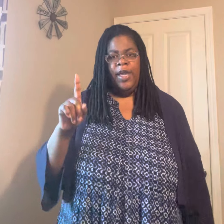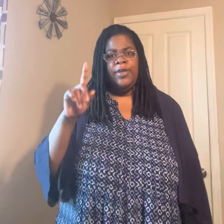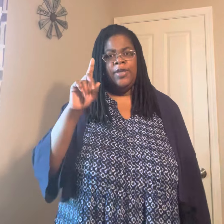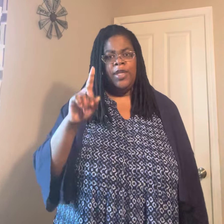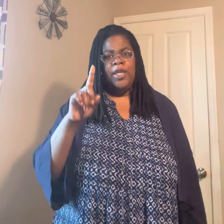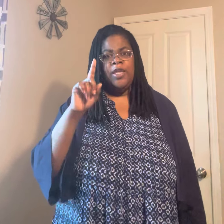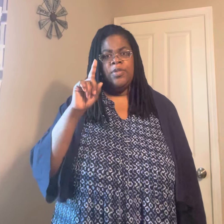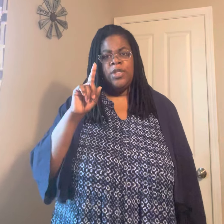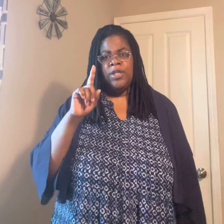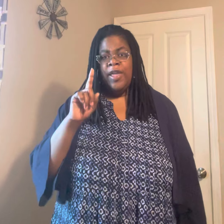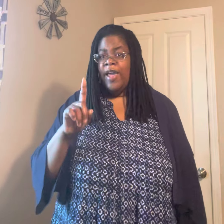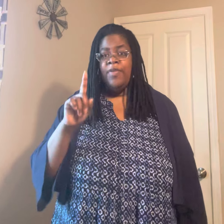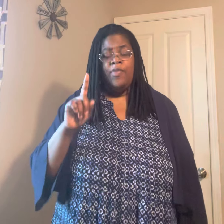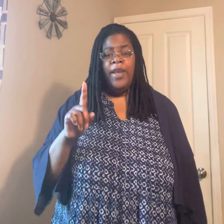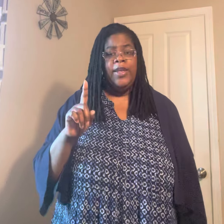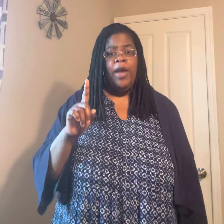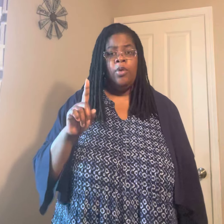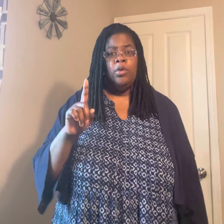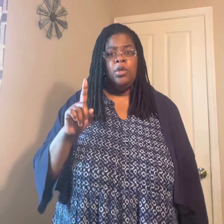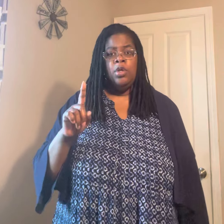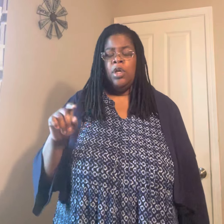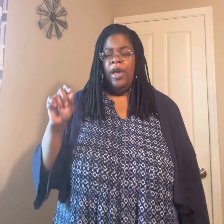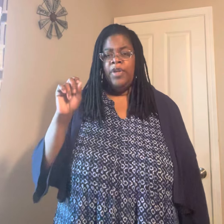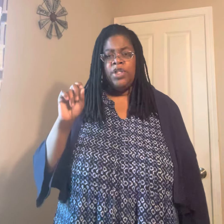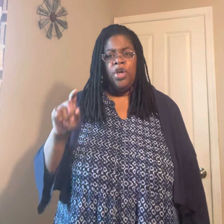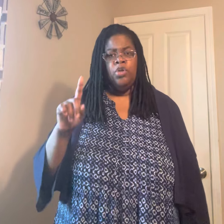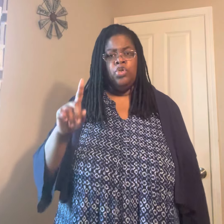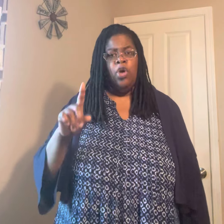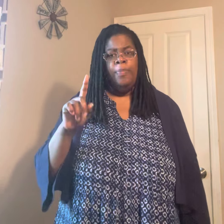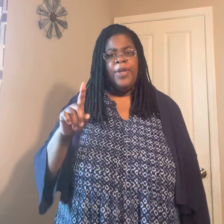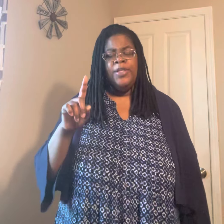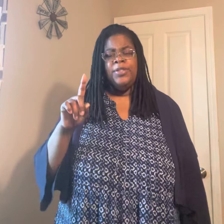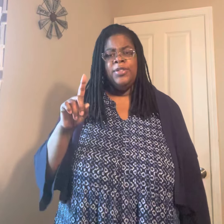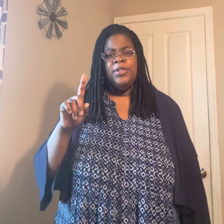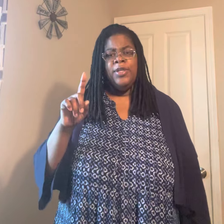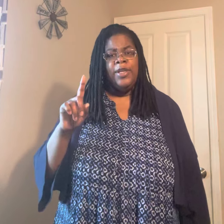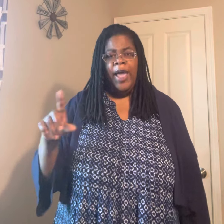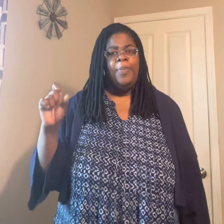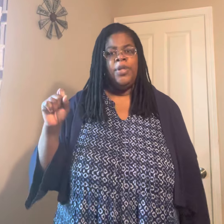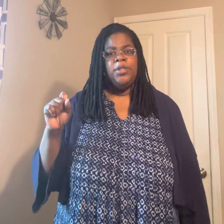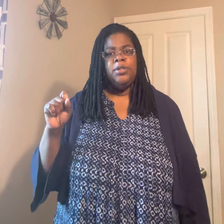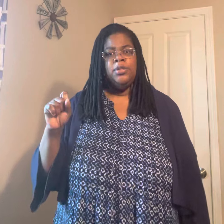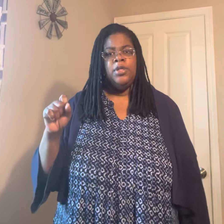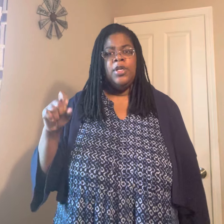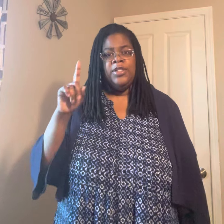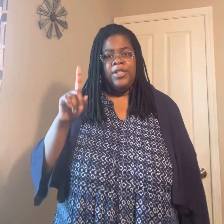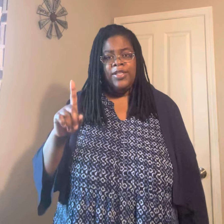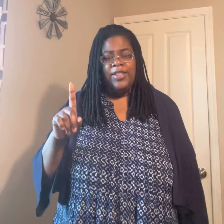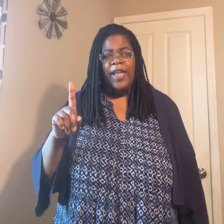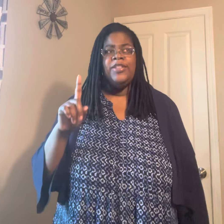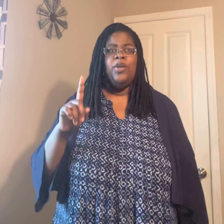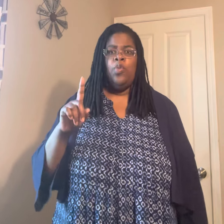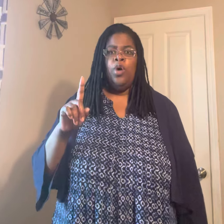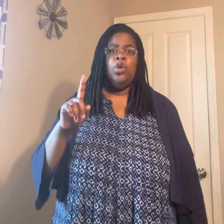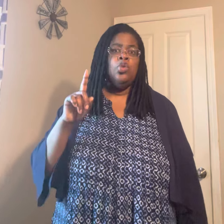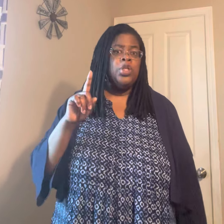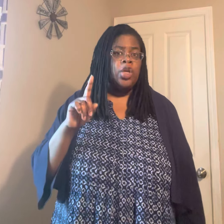Yet he's in heaven right now, having eternal joy, peace and happiness. Just like someone who's a